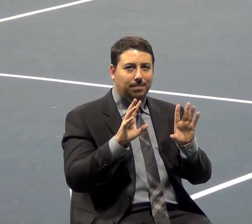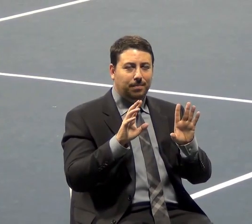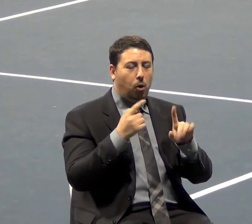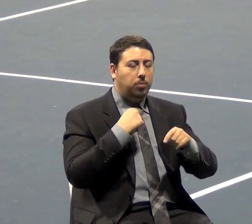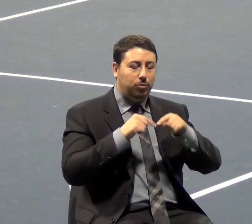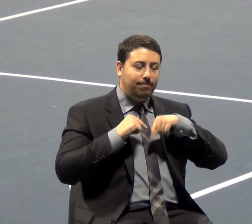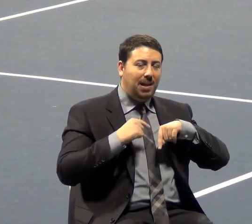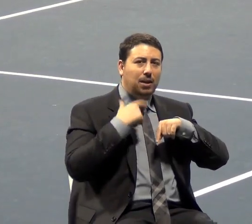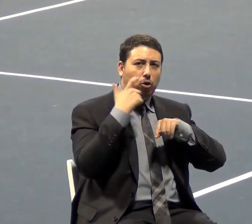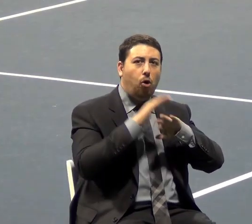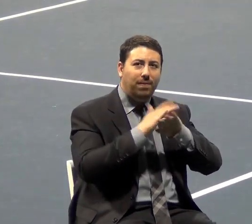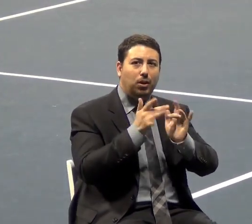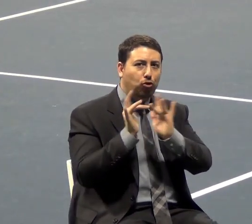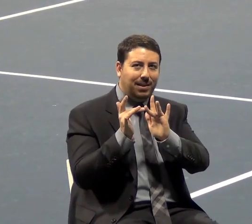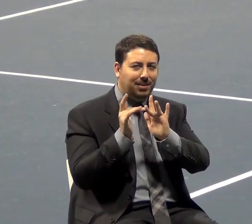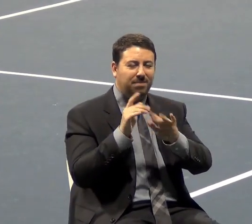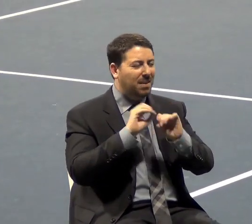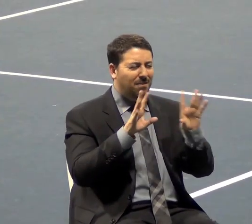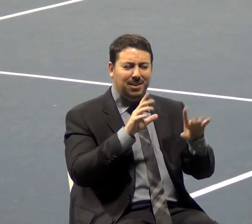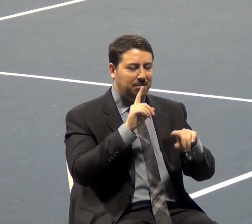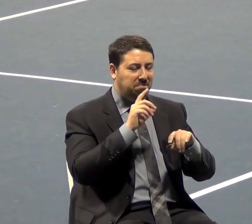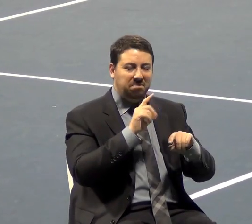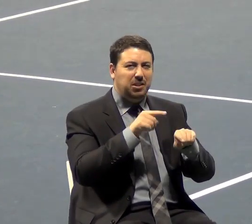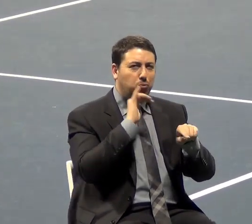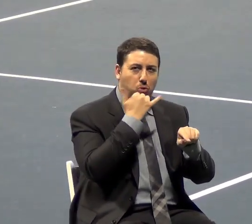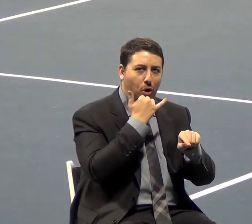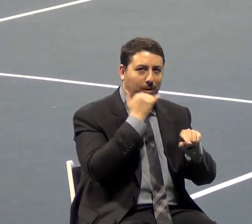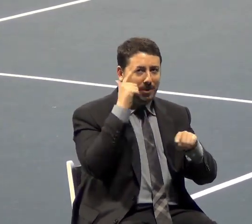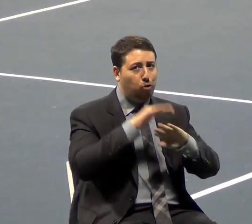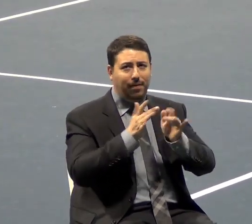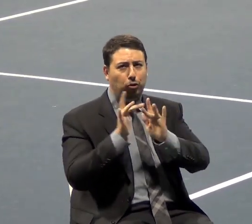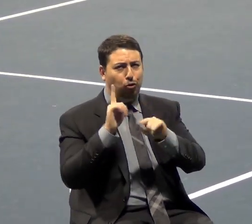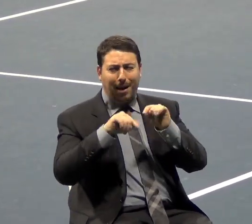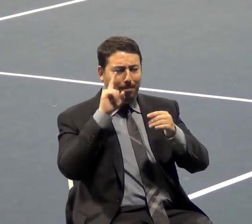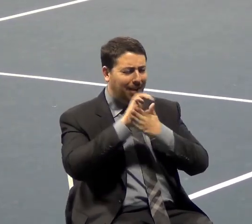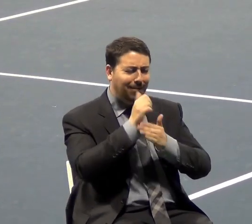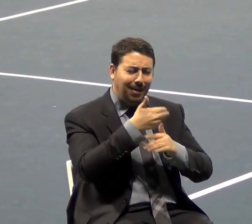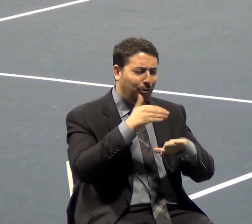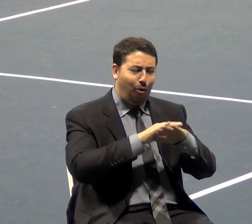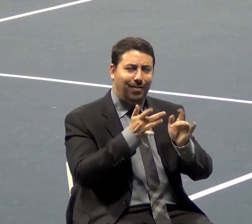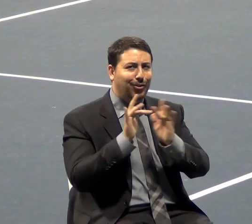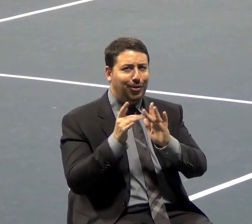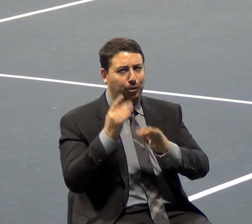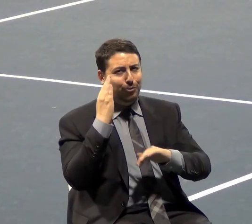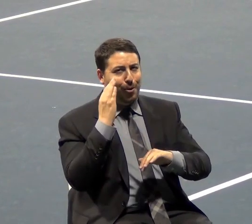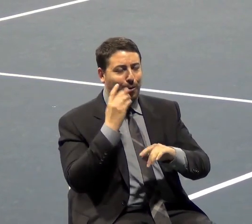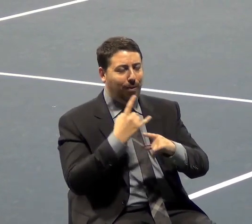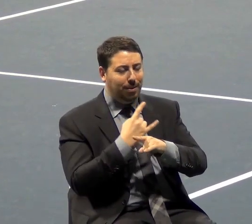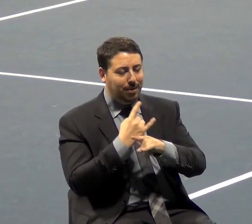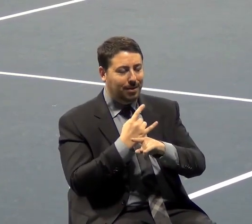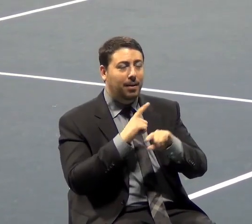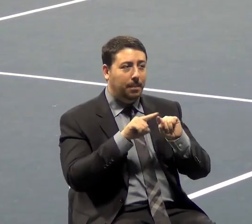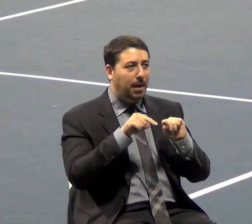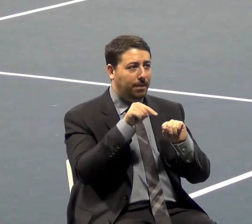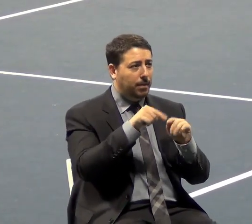you can't believe a thing you have on the internet you know. But no, the internet, this article said that the